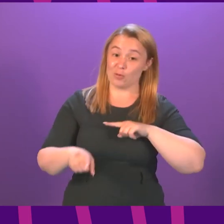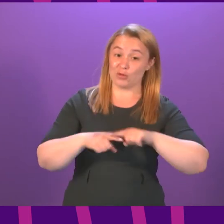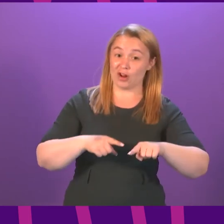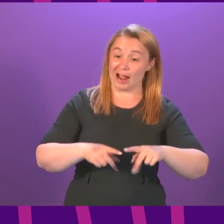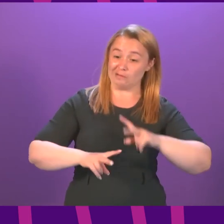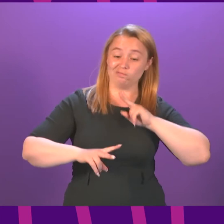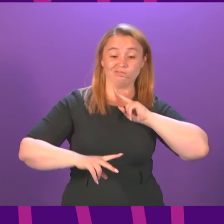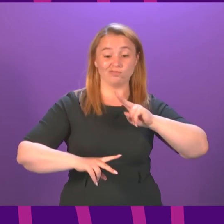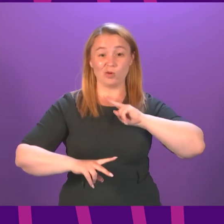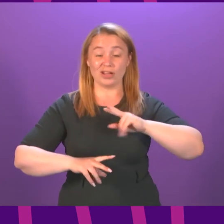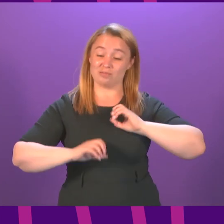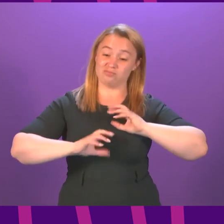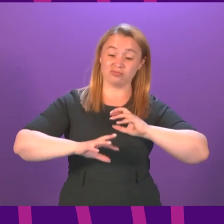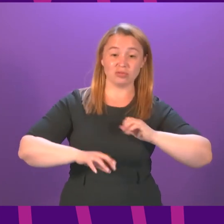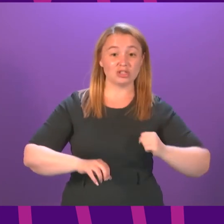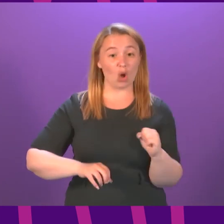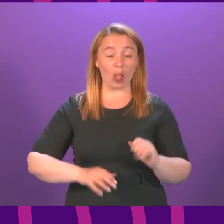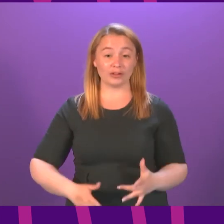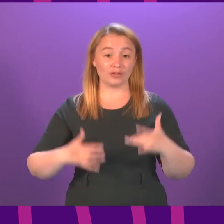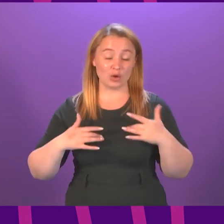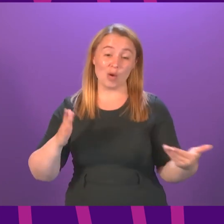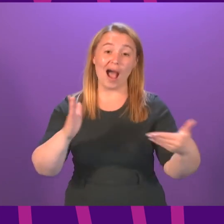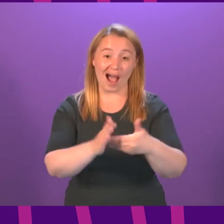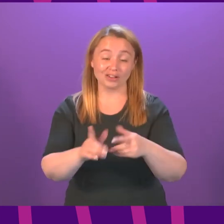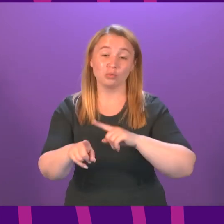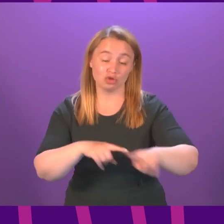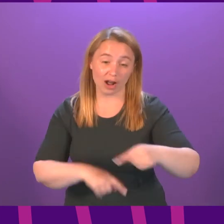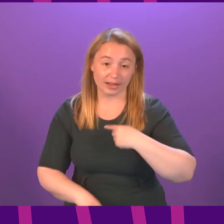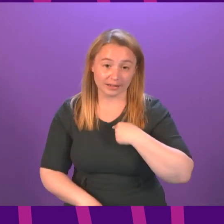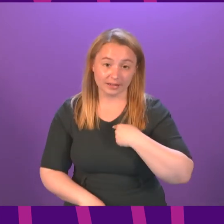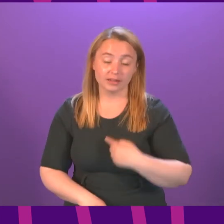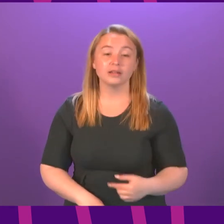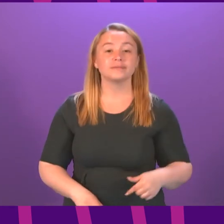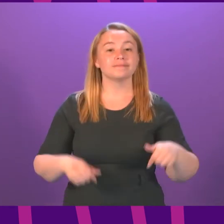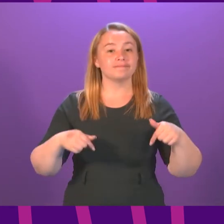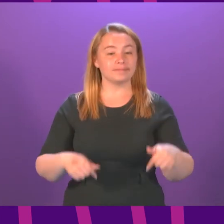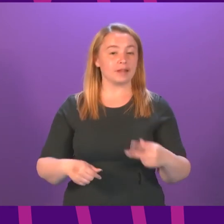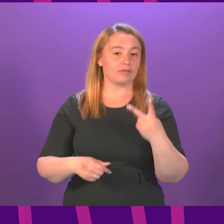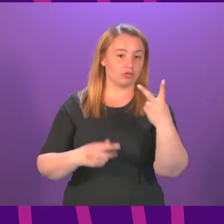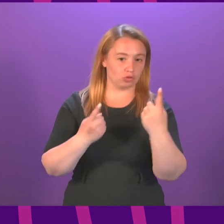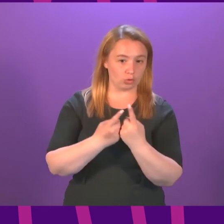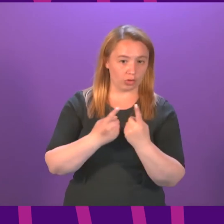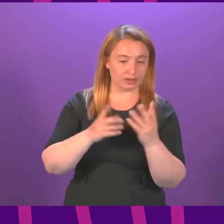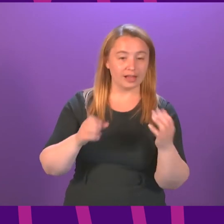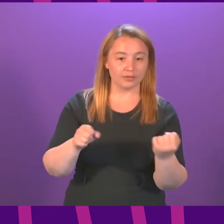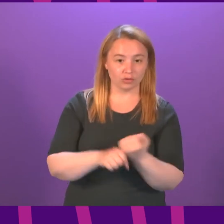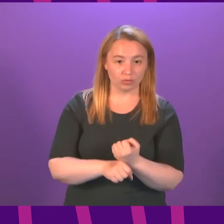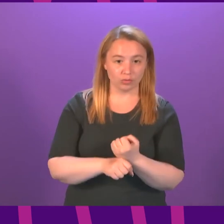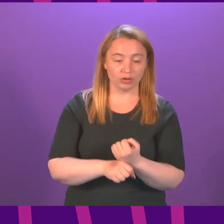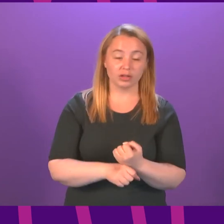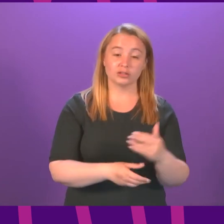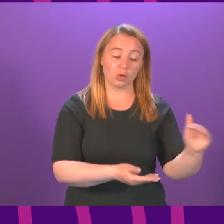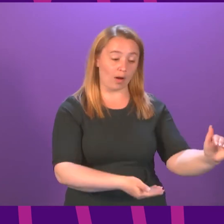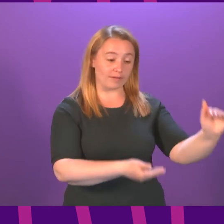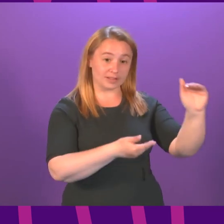Scotland's voice to that I think in summary presiding officer we need to seek to do two things make sure that the supplies of the vaccine that are